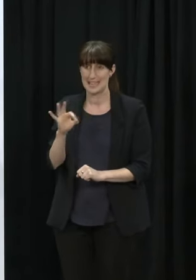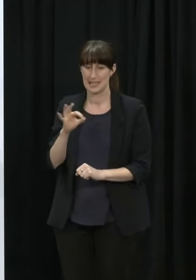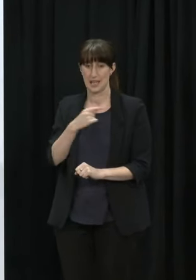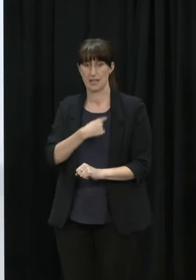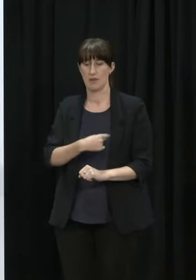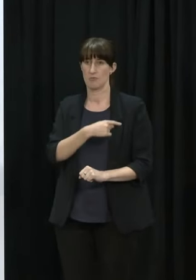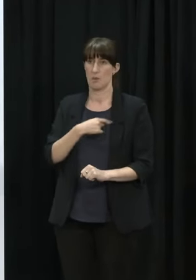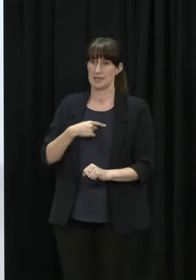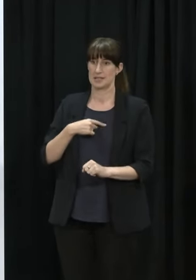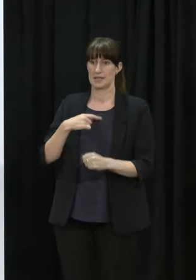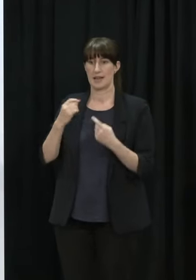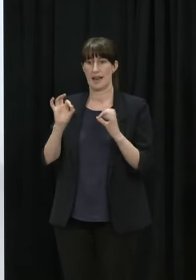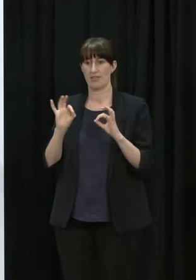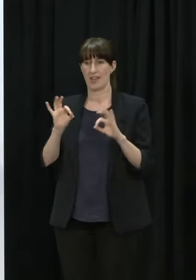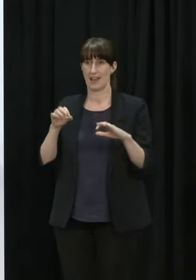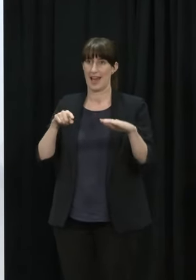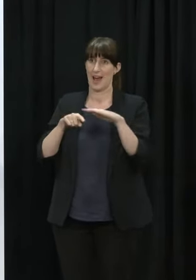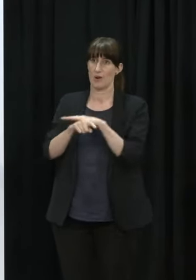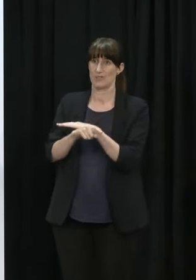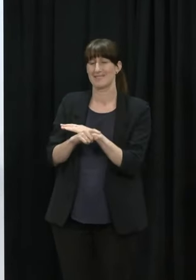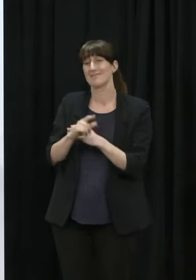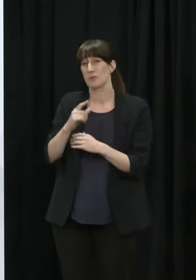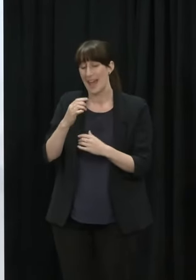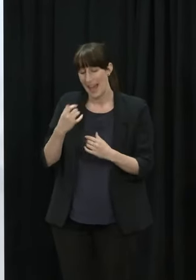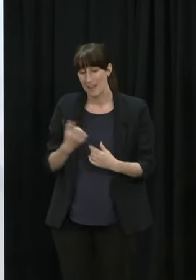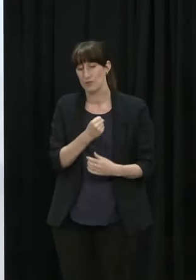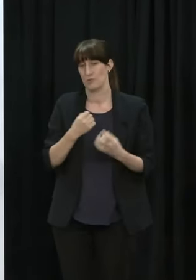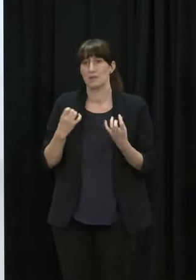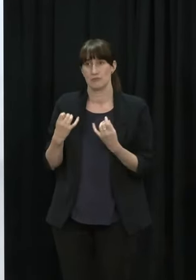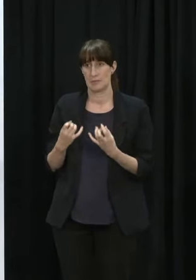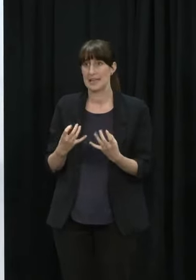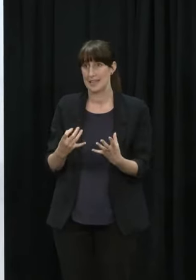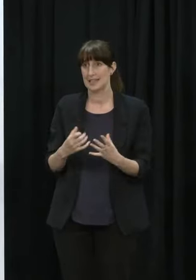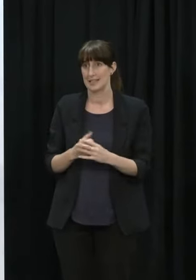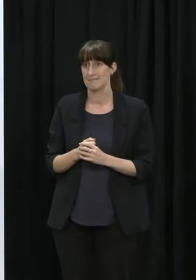we do have to be prepared for the fact that it could make it out sooner than that